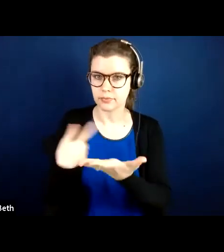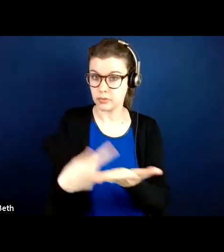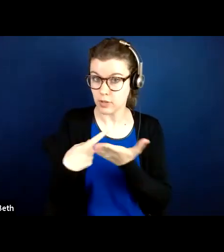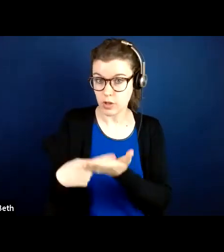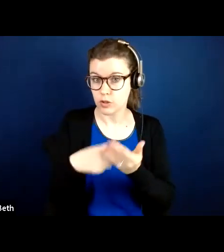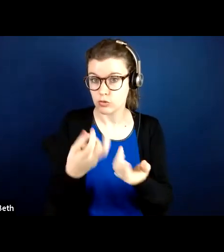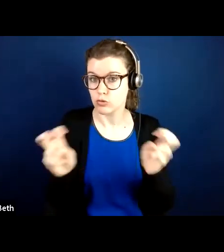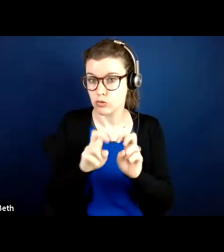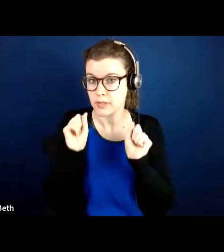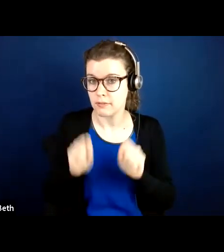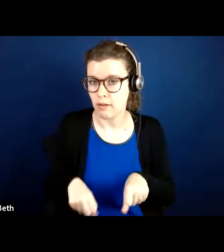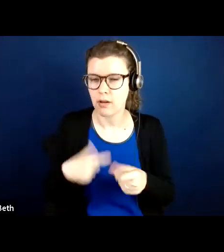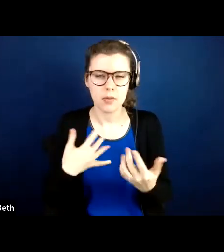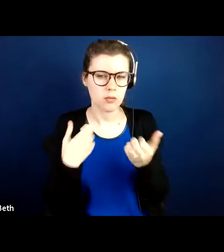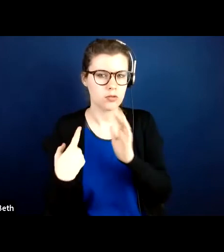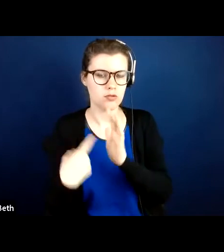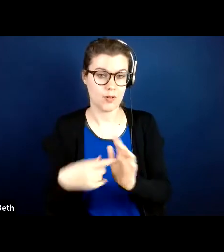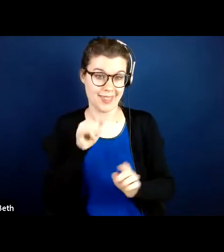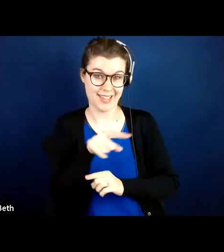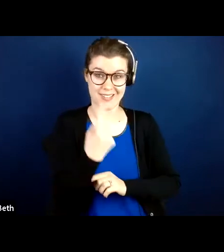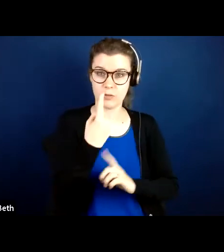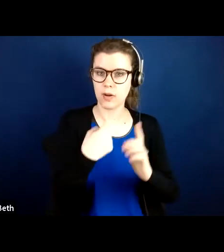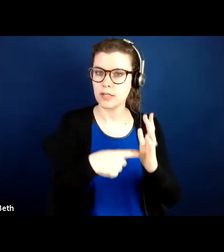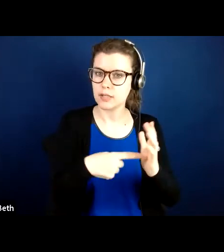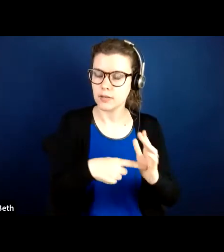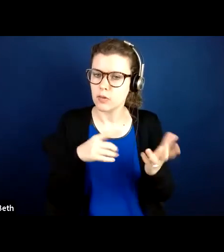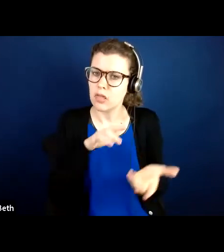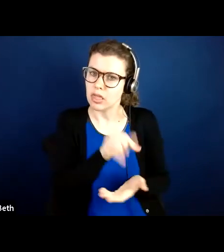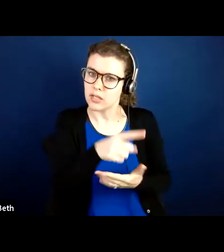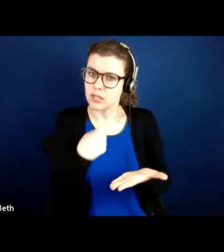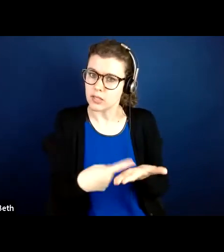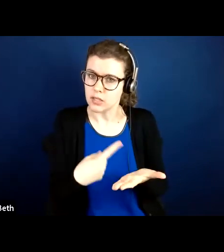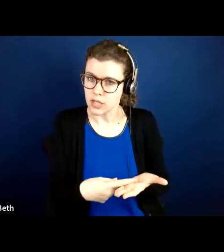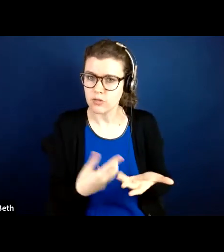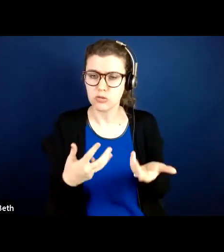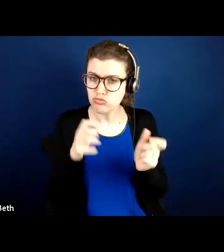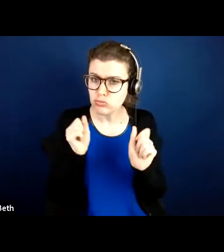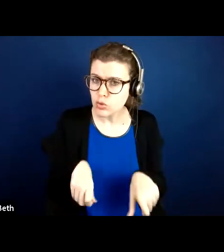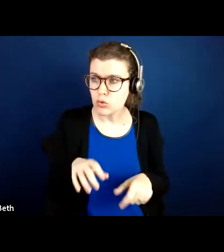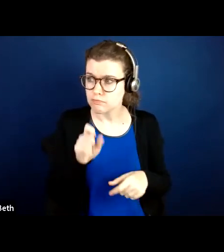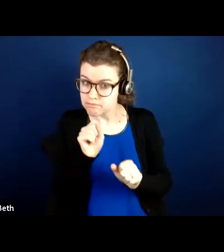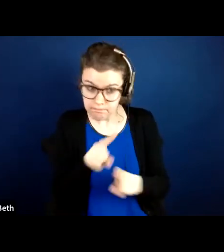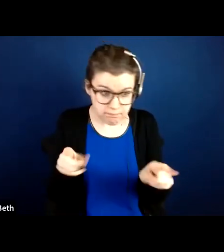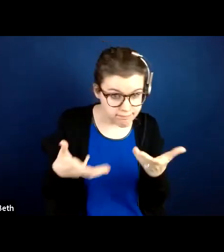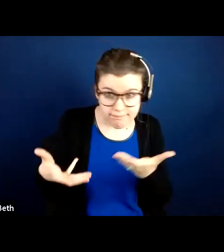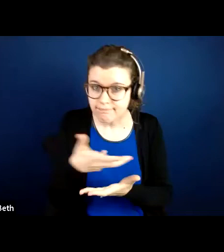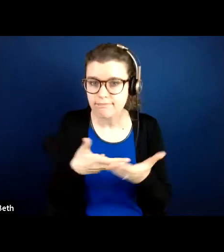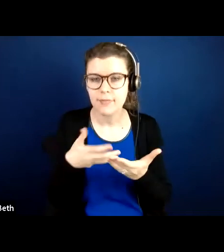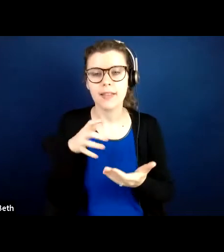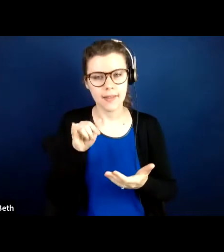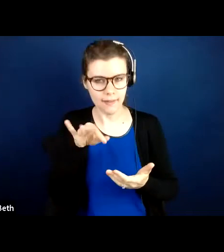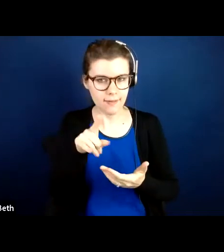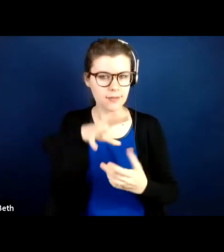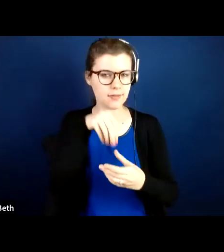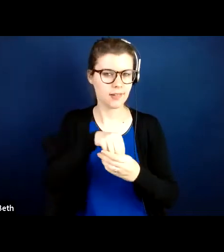I wanted to highlight that this is an example of a discussion that you might have if you were doing the community living skills